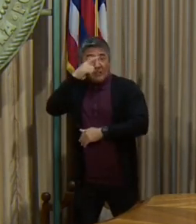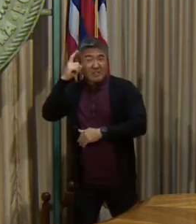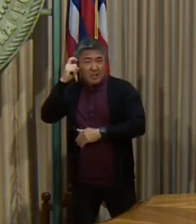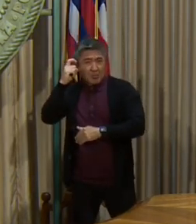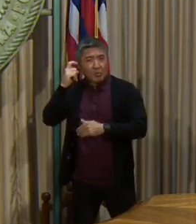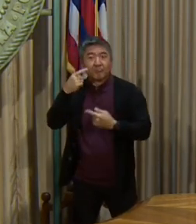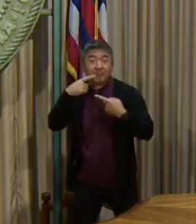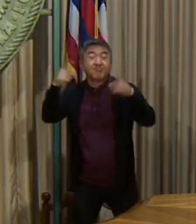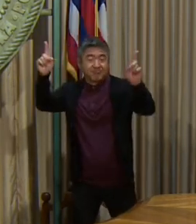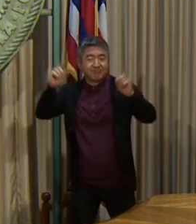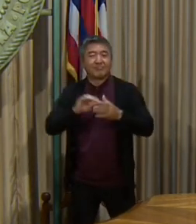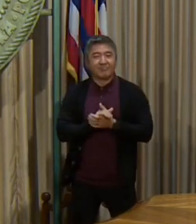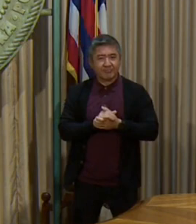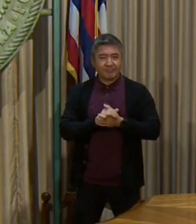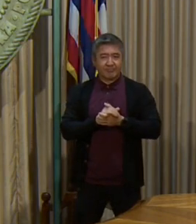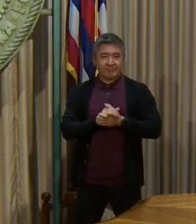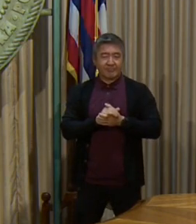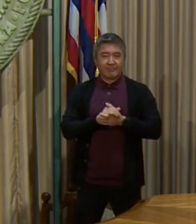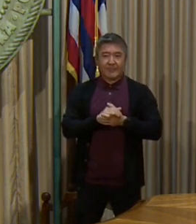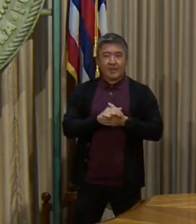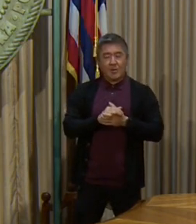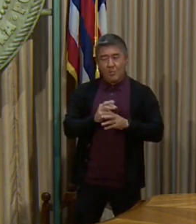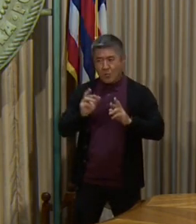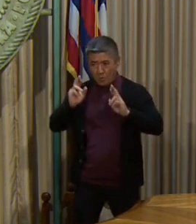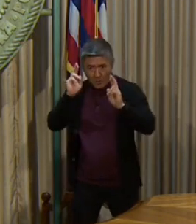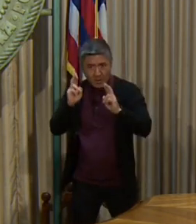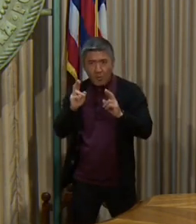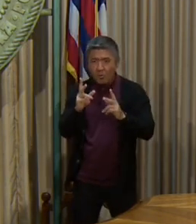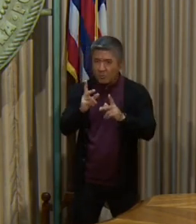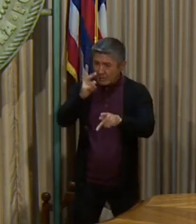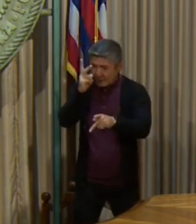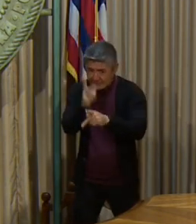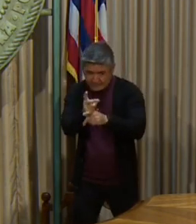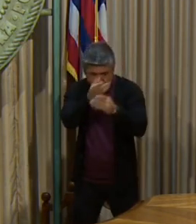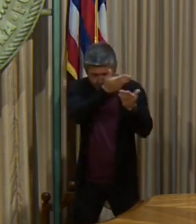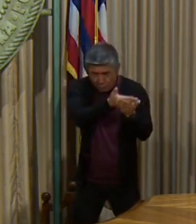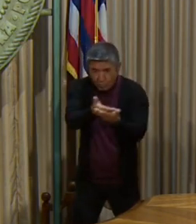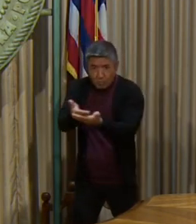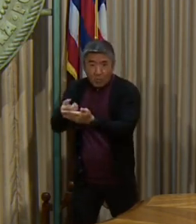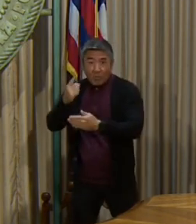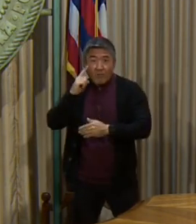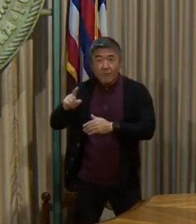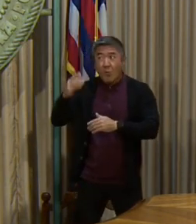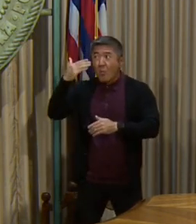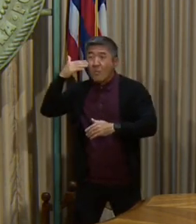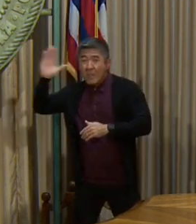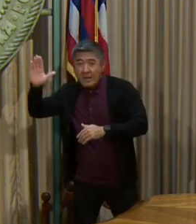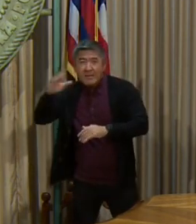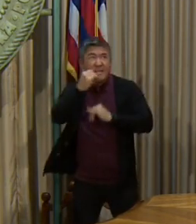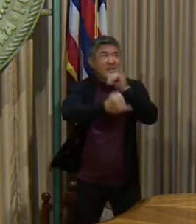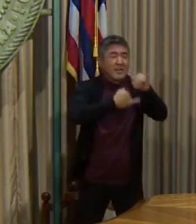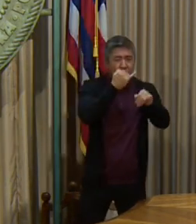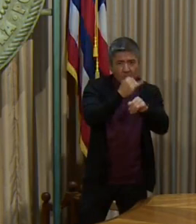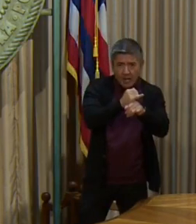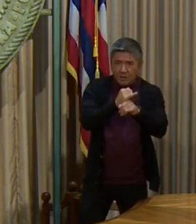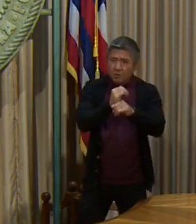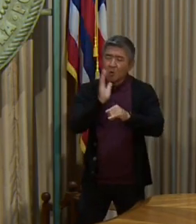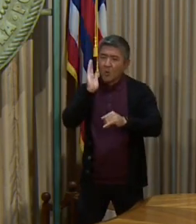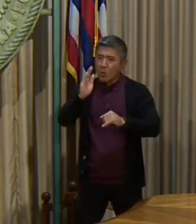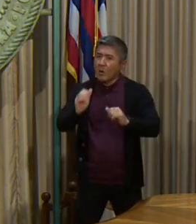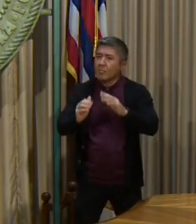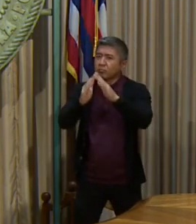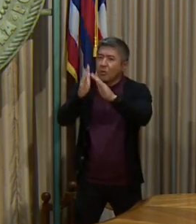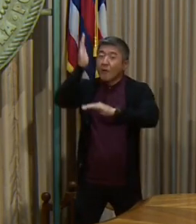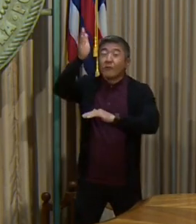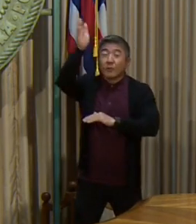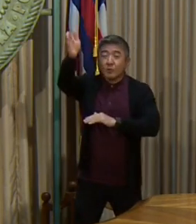companies that in the future may provide the same assurance of integrity for domestic and international travel. Until then, Trans